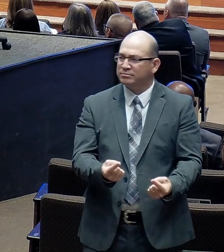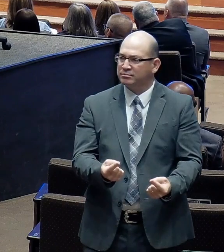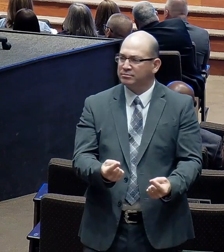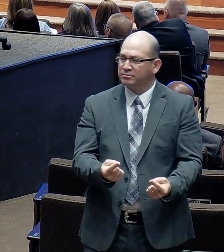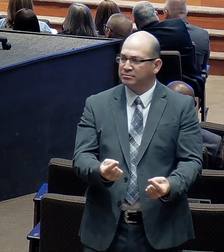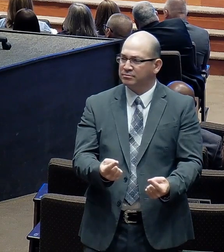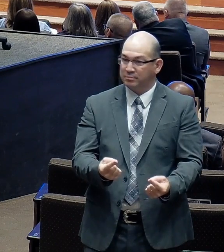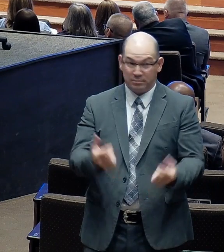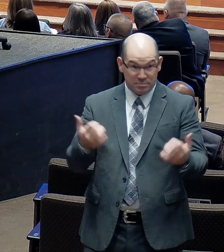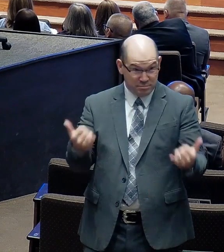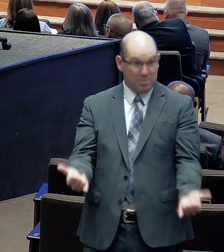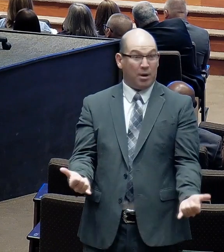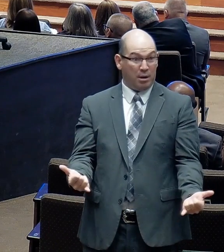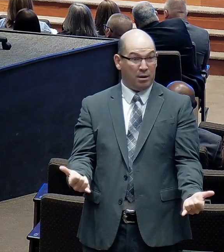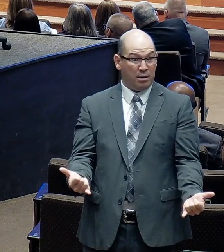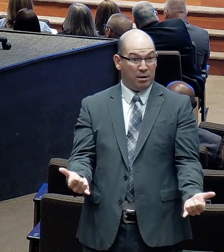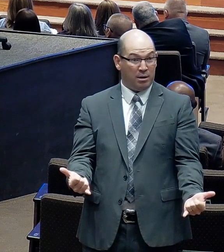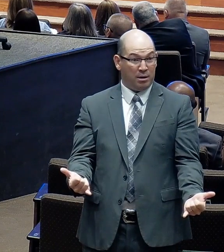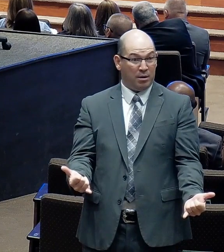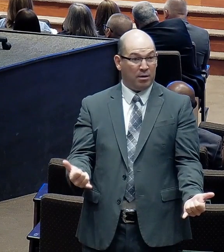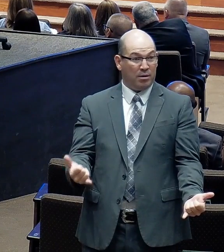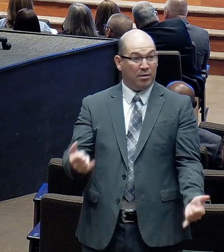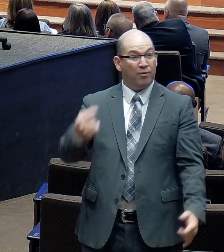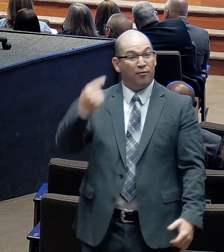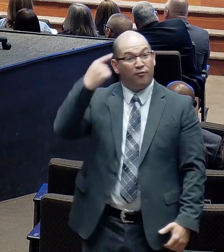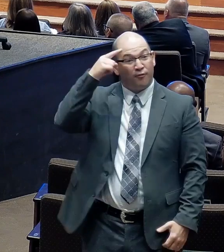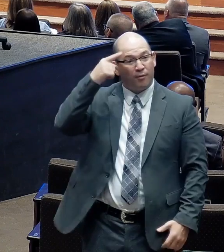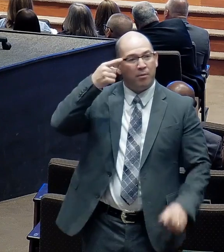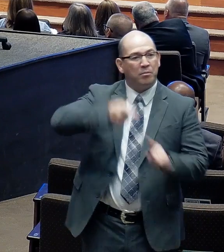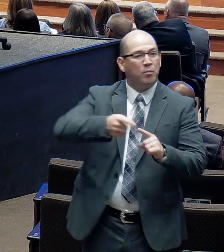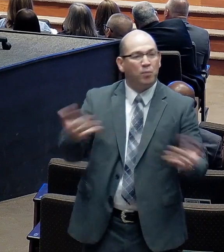Is bringing glory. To our great. God.